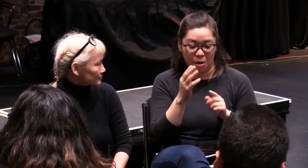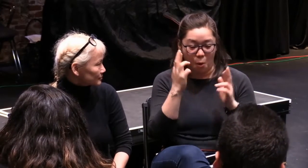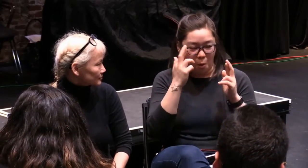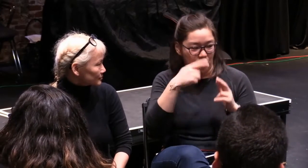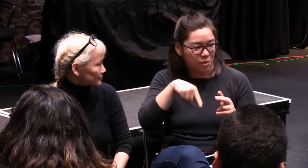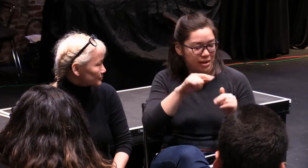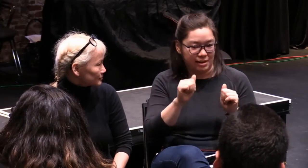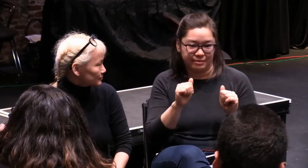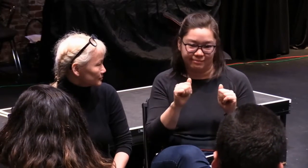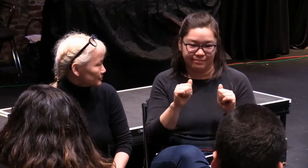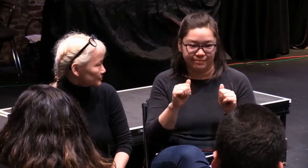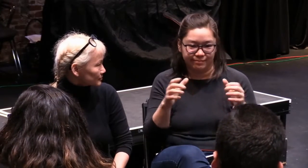cetera.